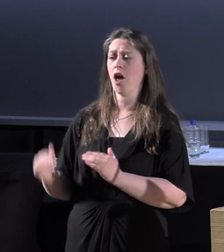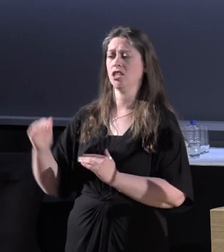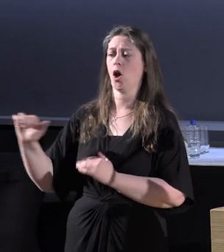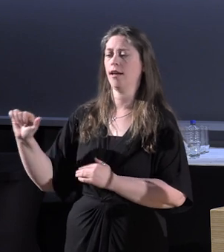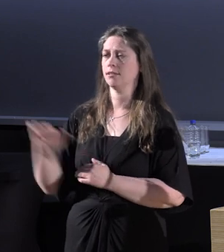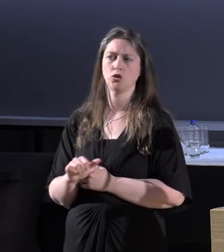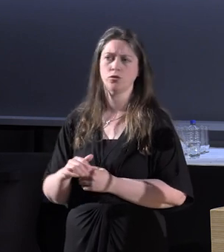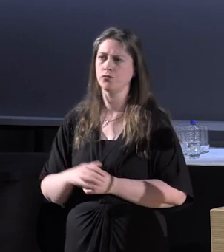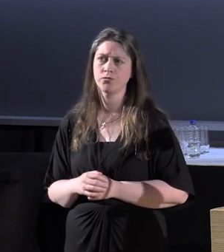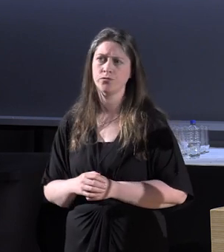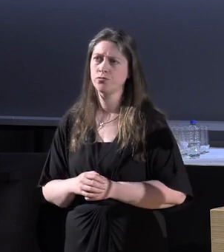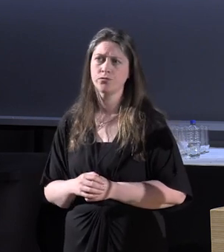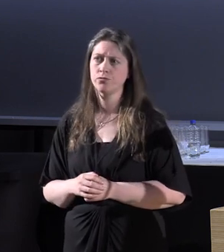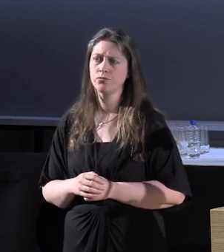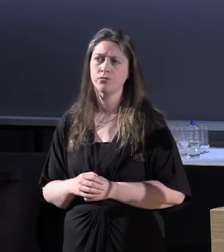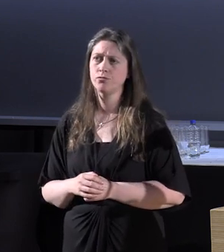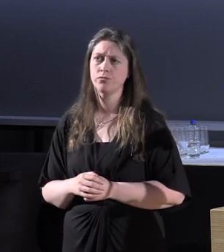be.